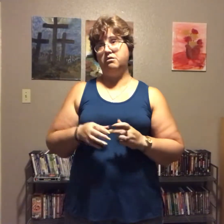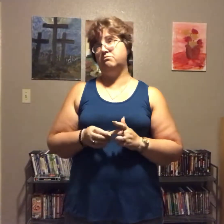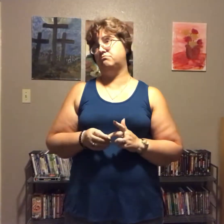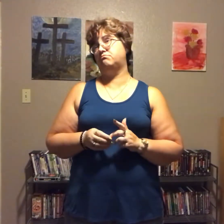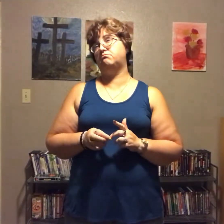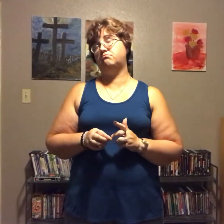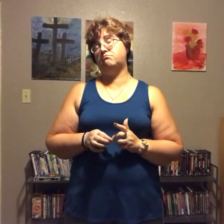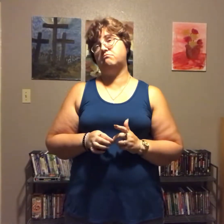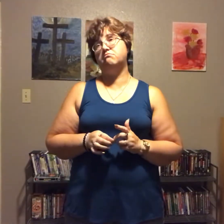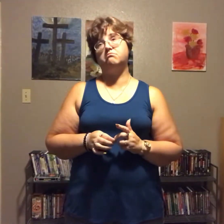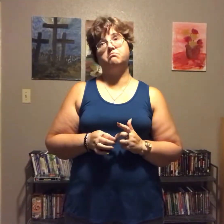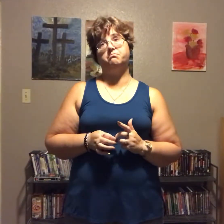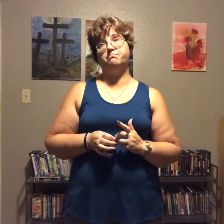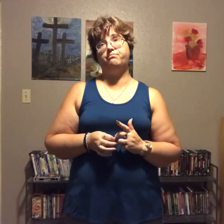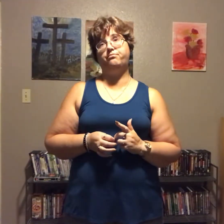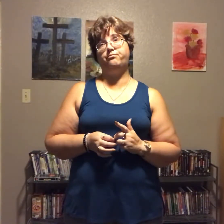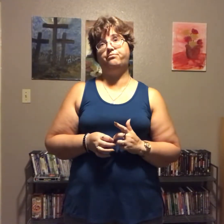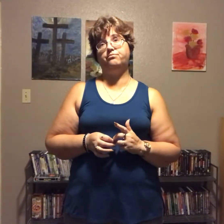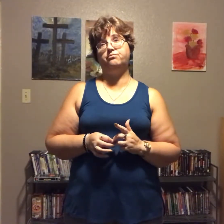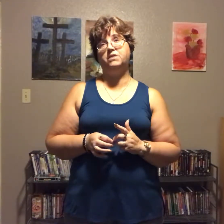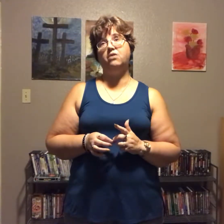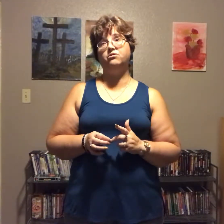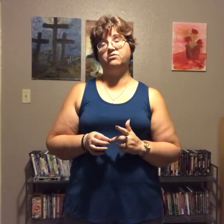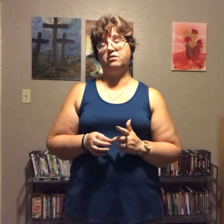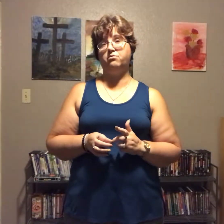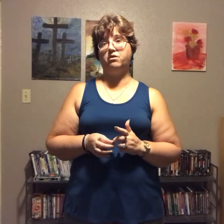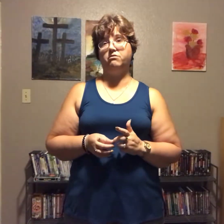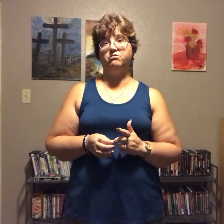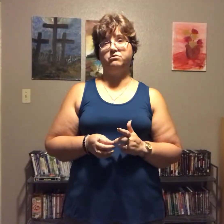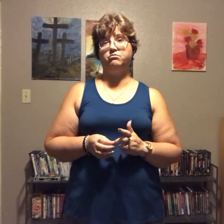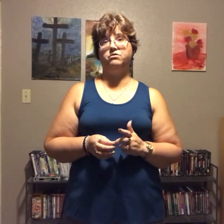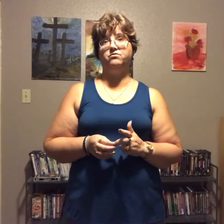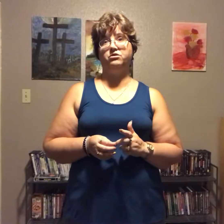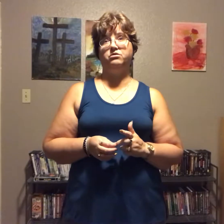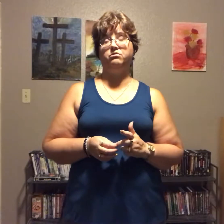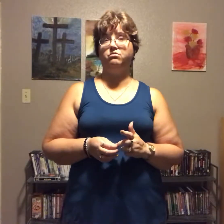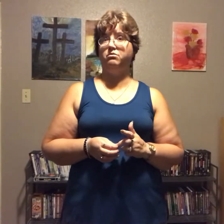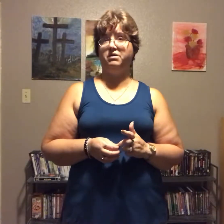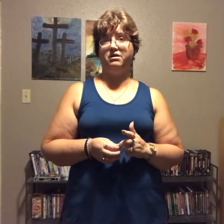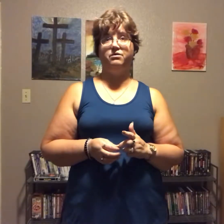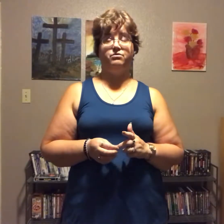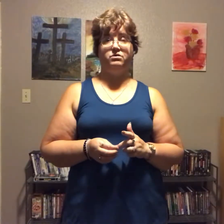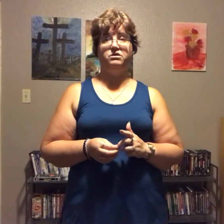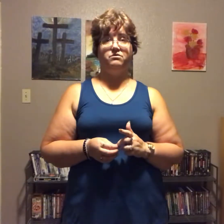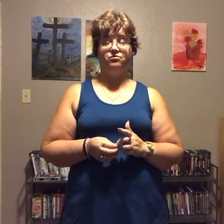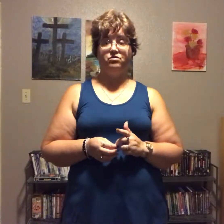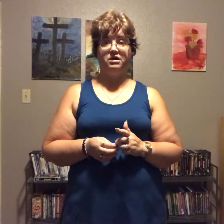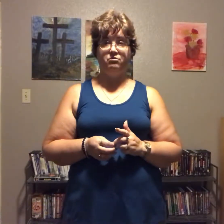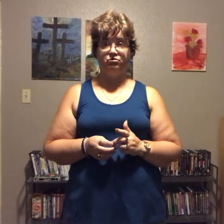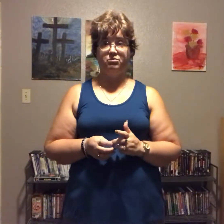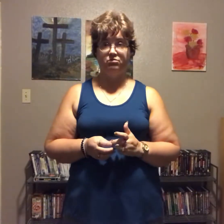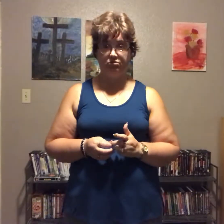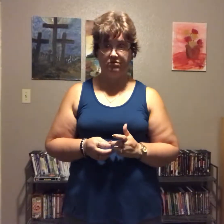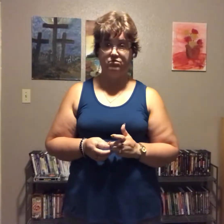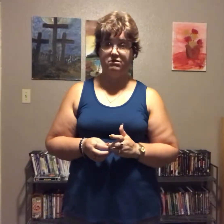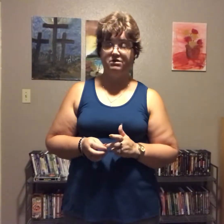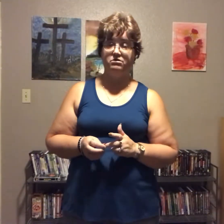I would say probably was equivalent to about three to four tablespoons of shredded